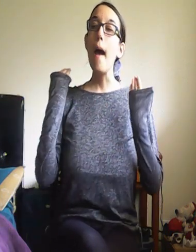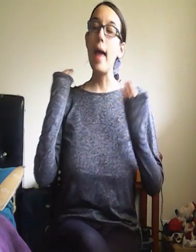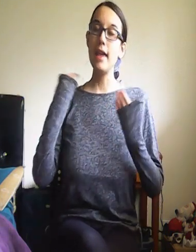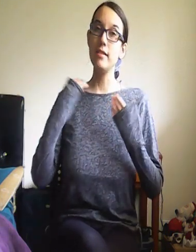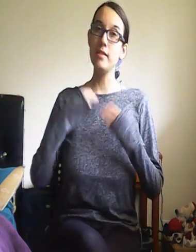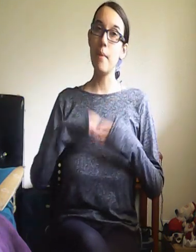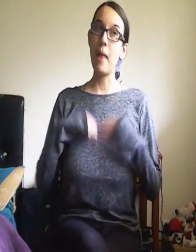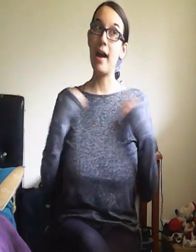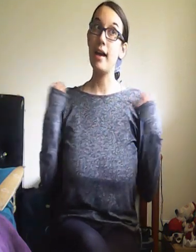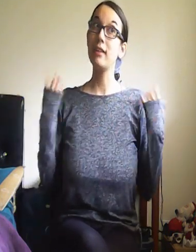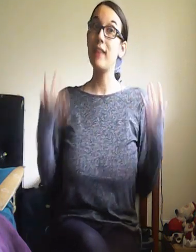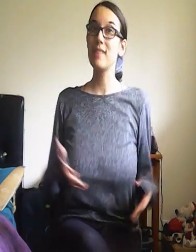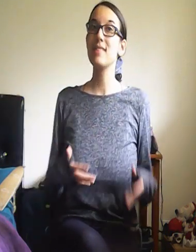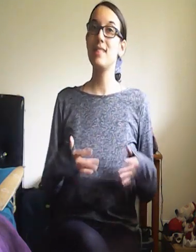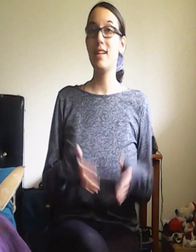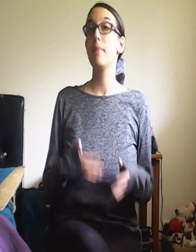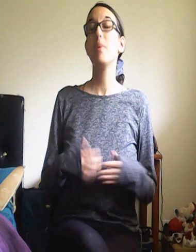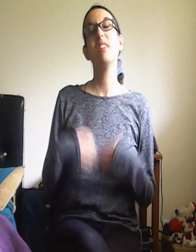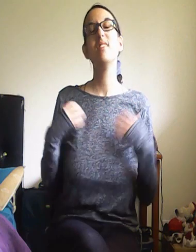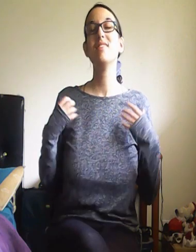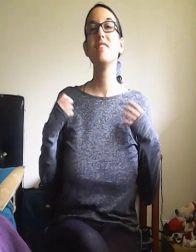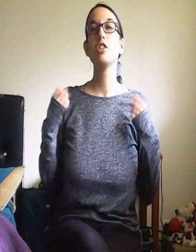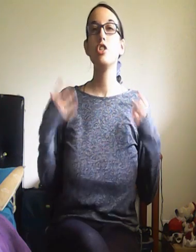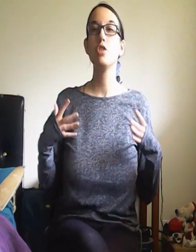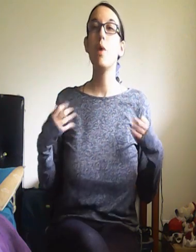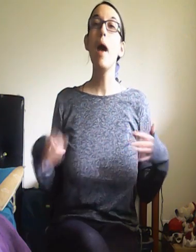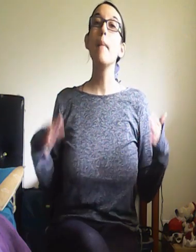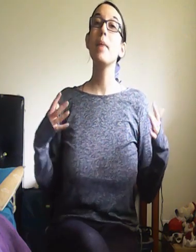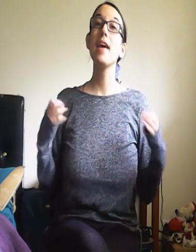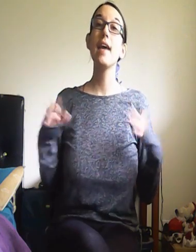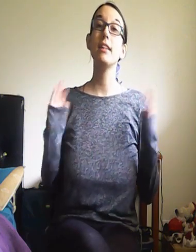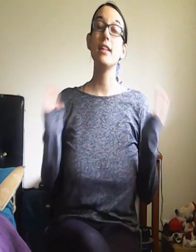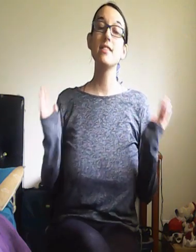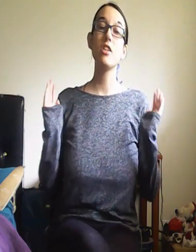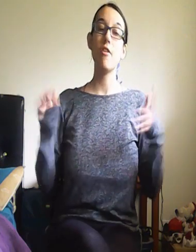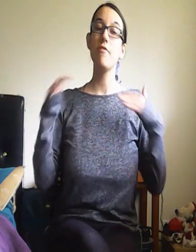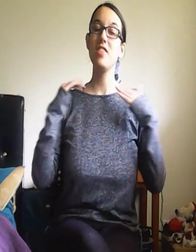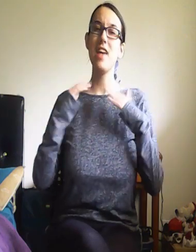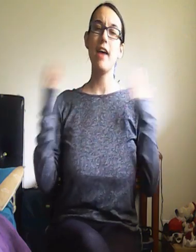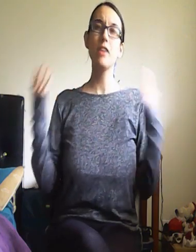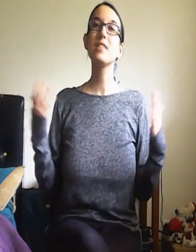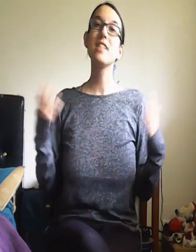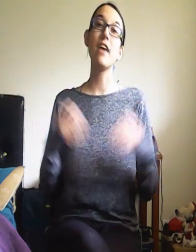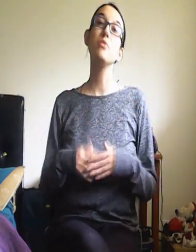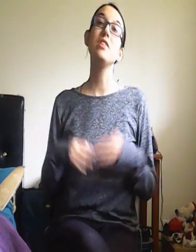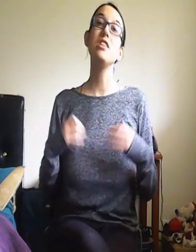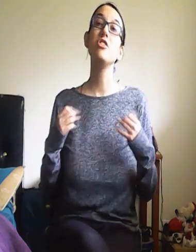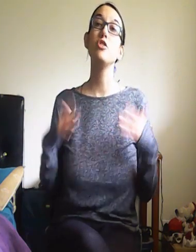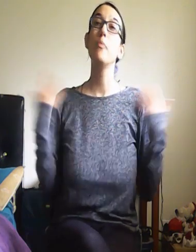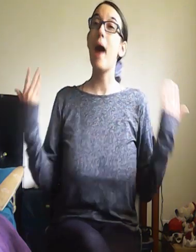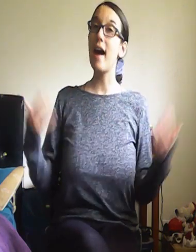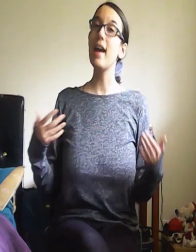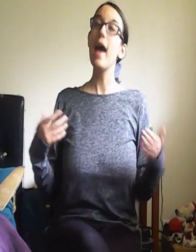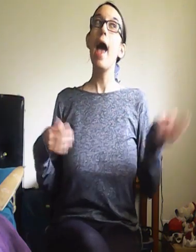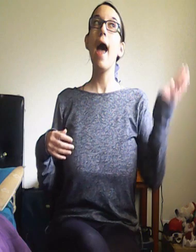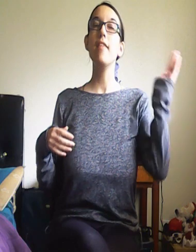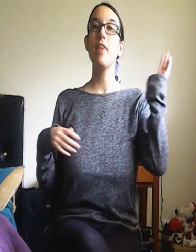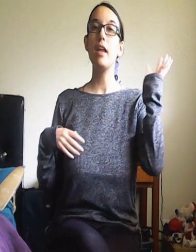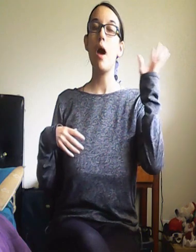And my last tip is to make a list of the items that you need to buy and then